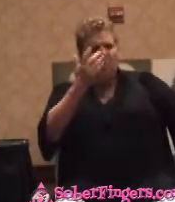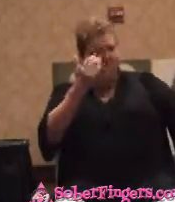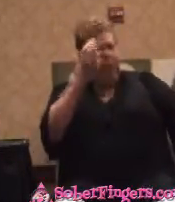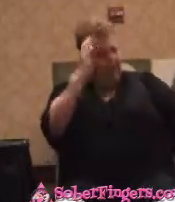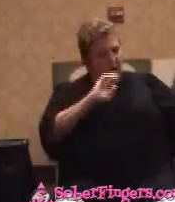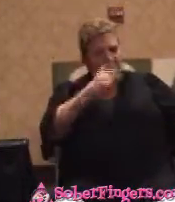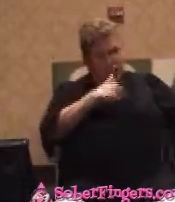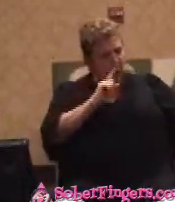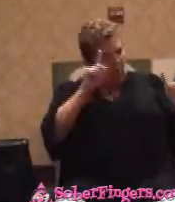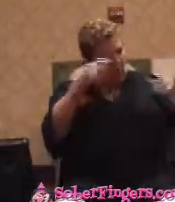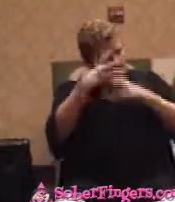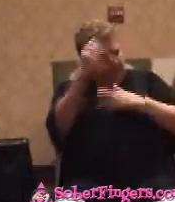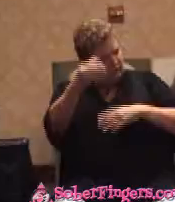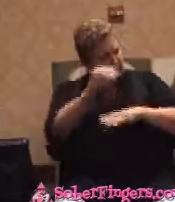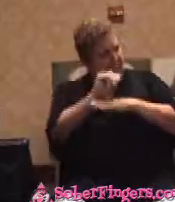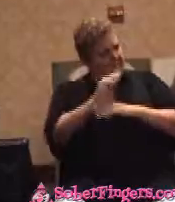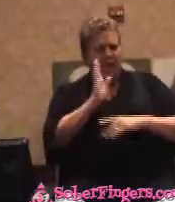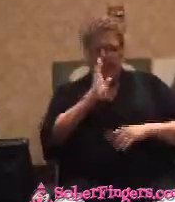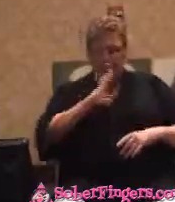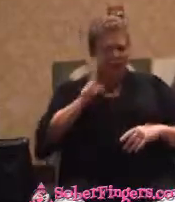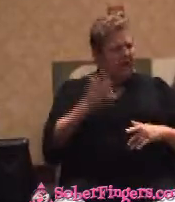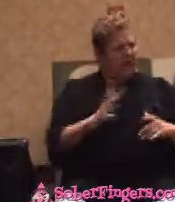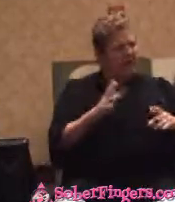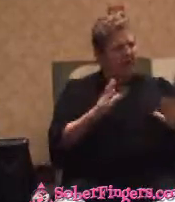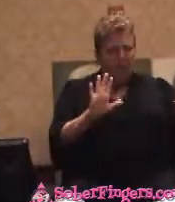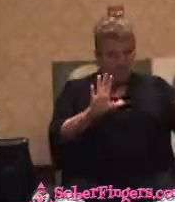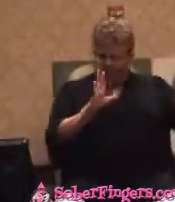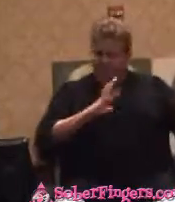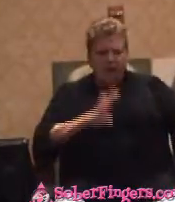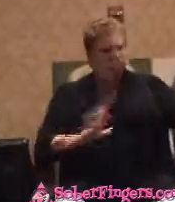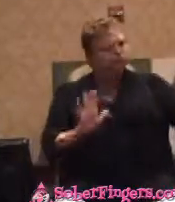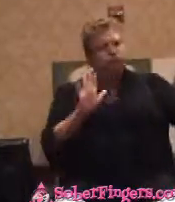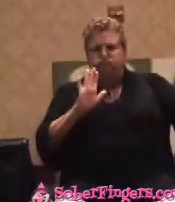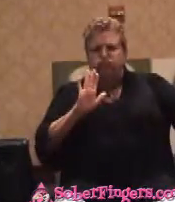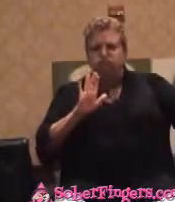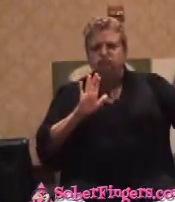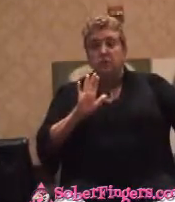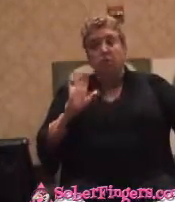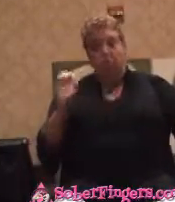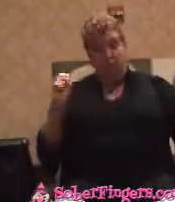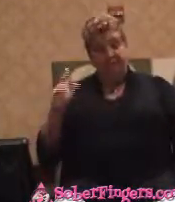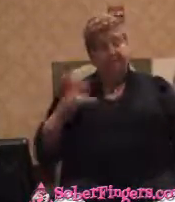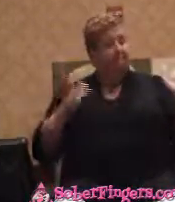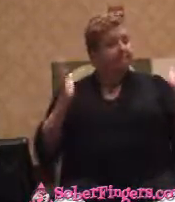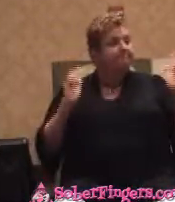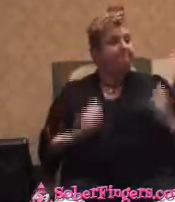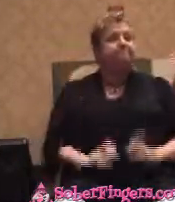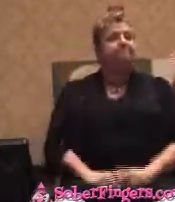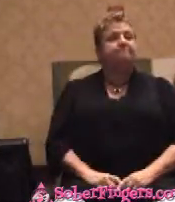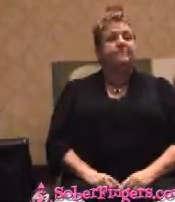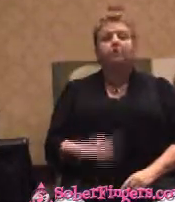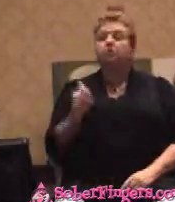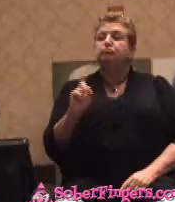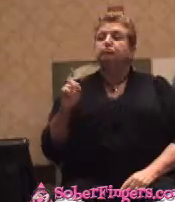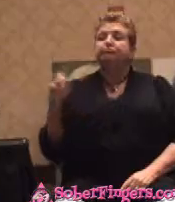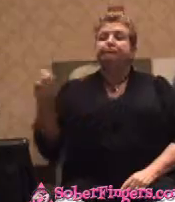tonight. I'm going be all right. I got it. She said, Fine. She went off, minding her business.